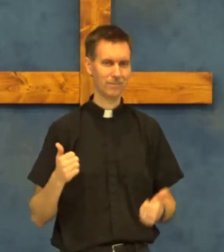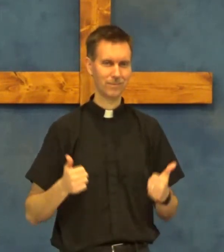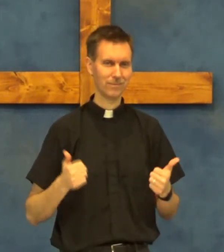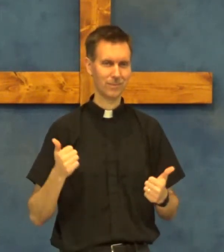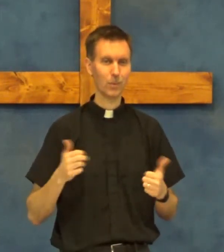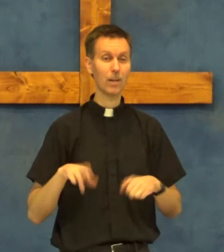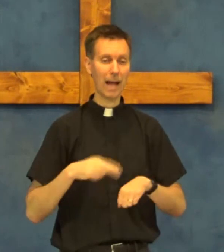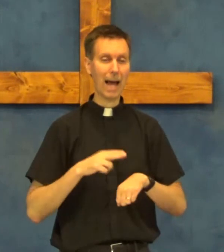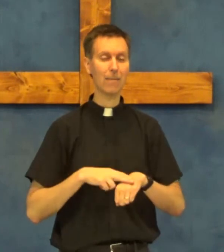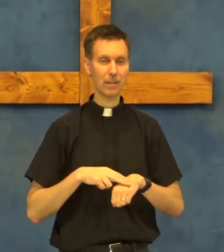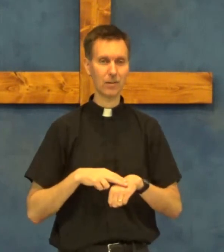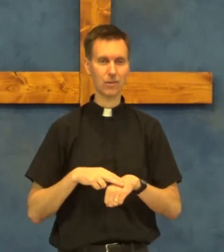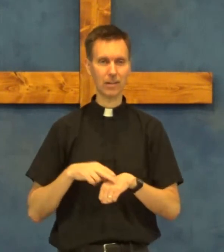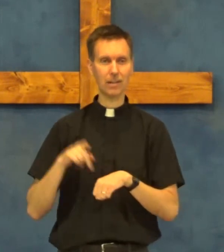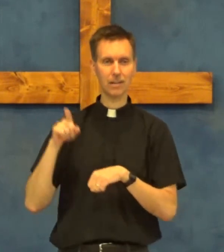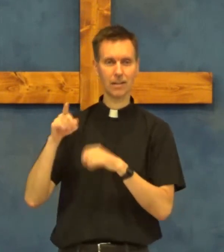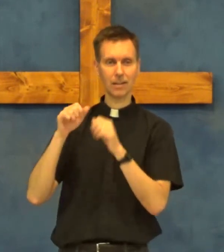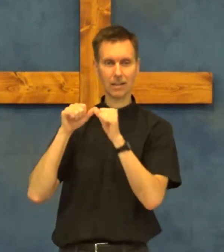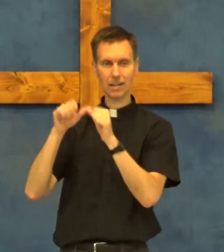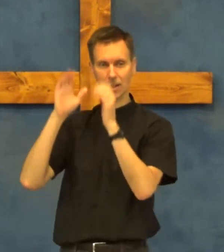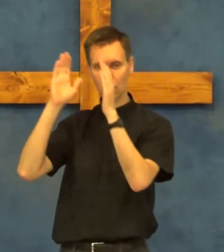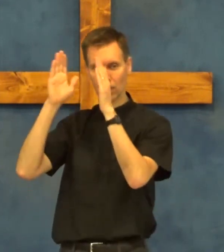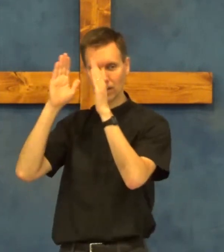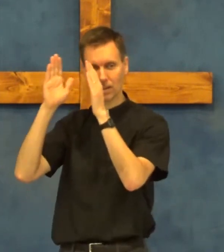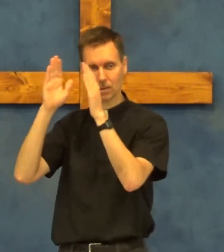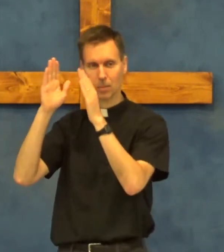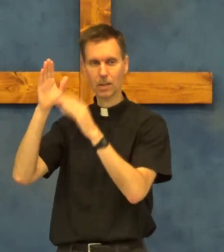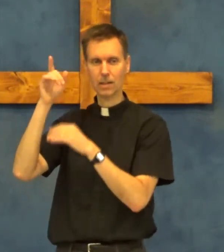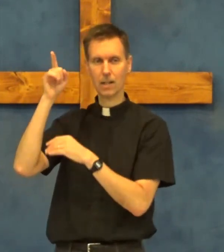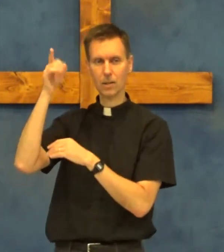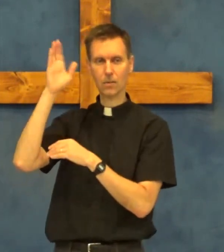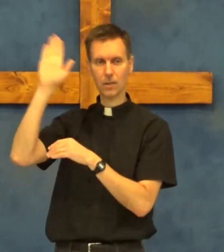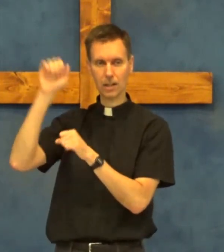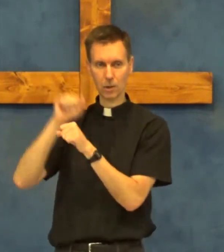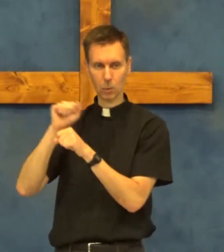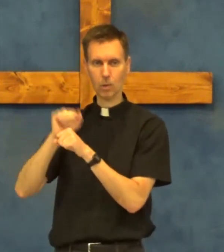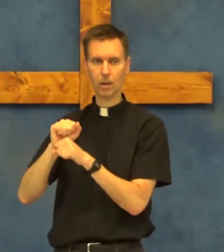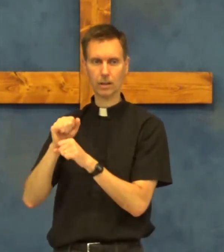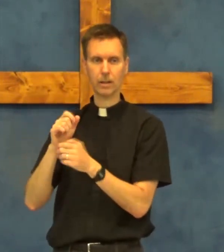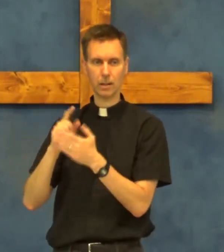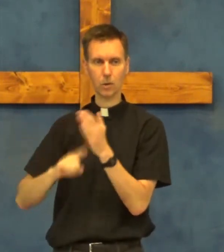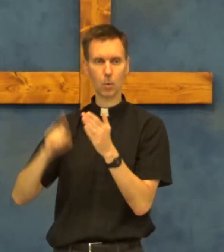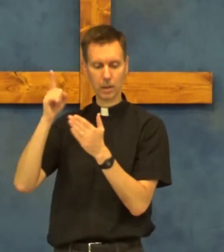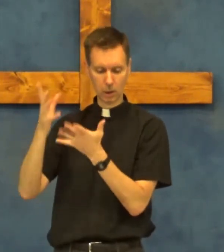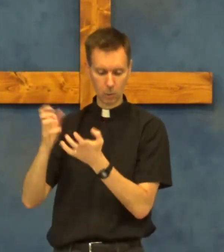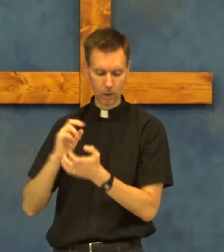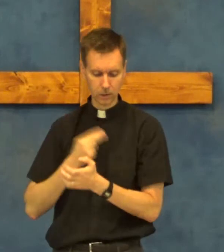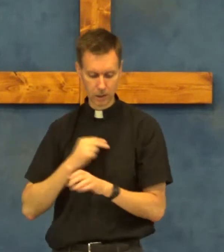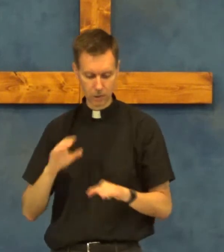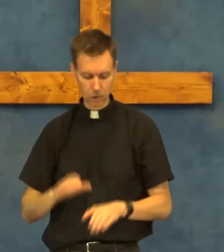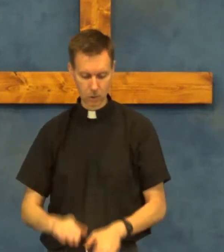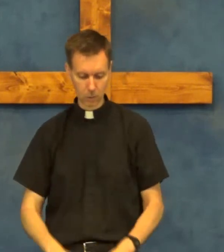well obviously continuing to be attentive to his work is what he wants us to do